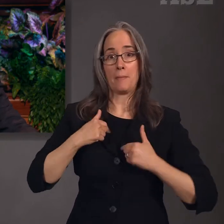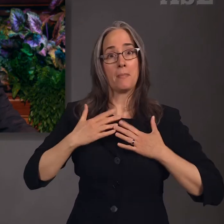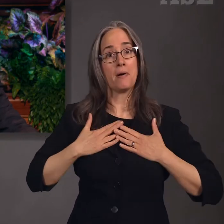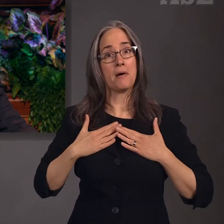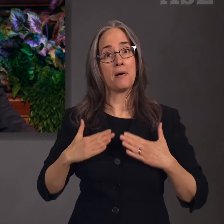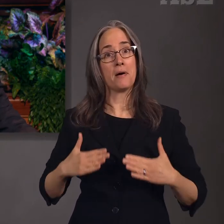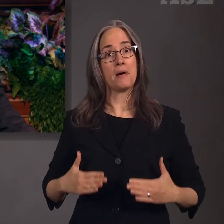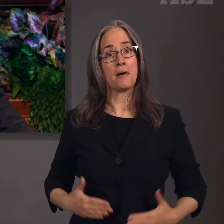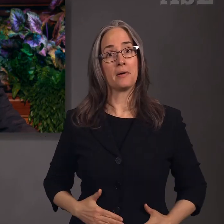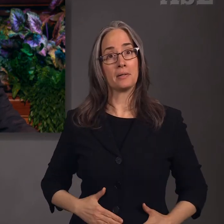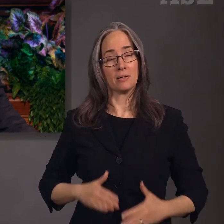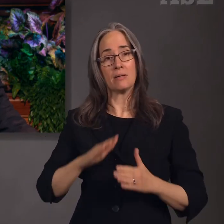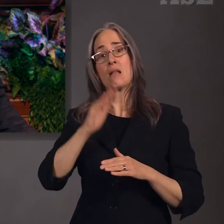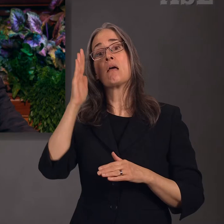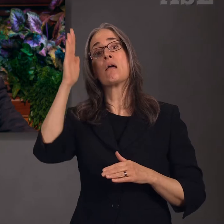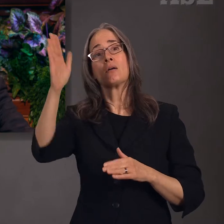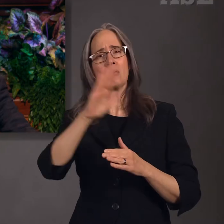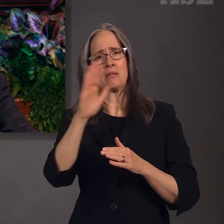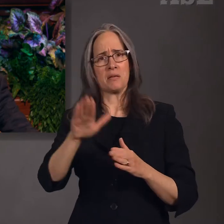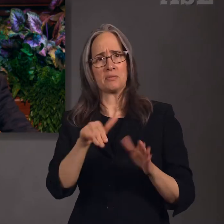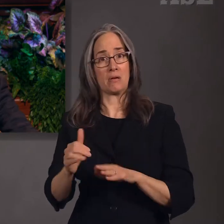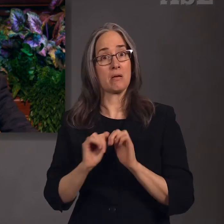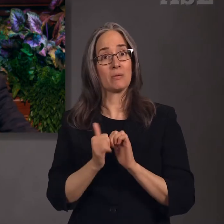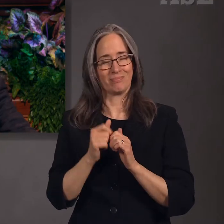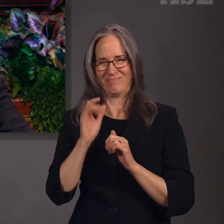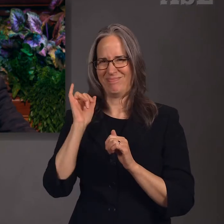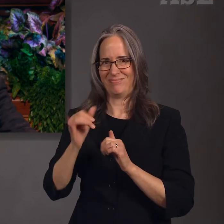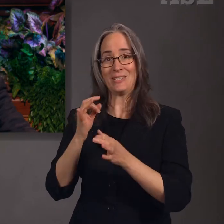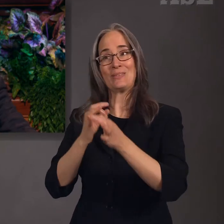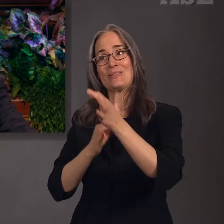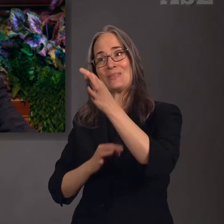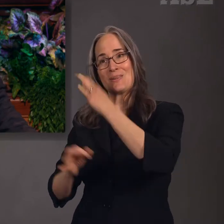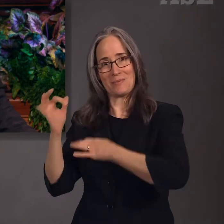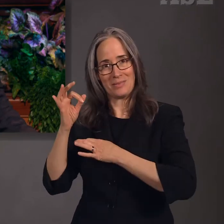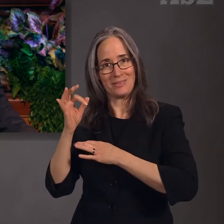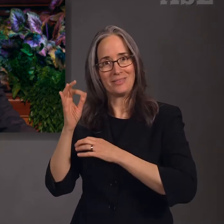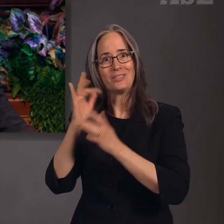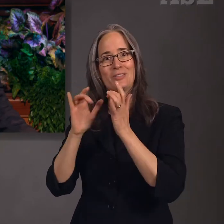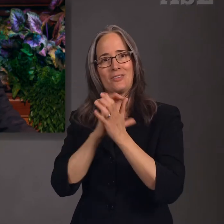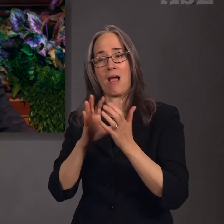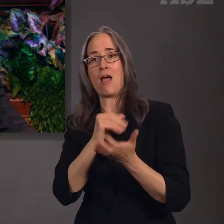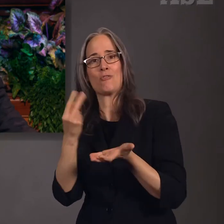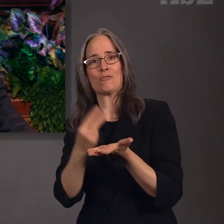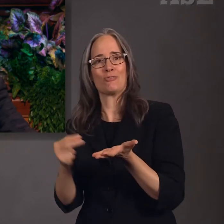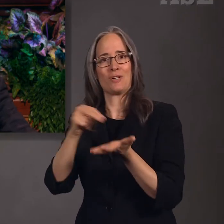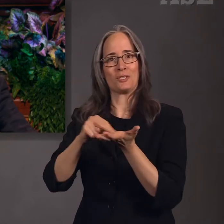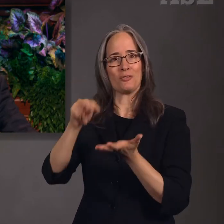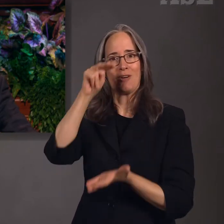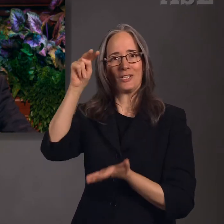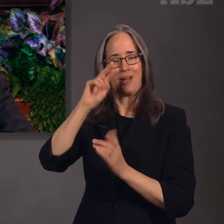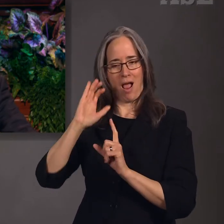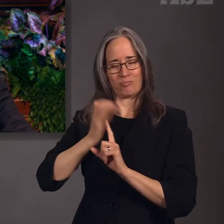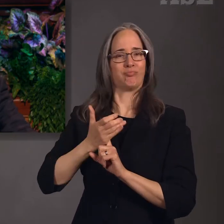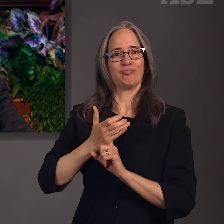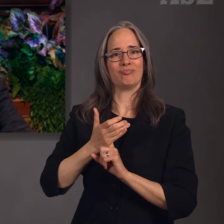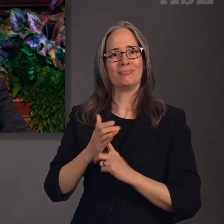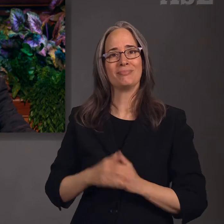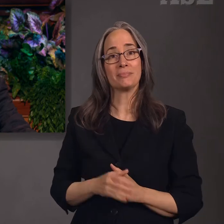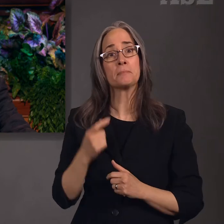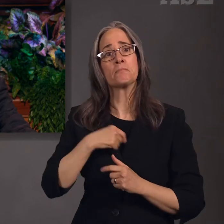immortal through the atonement and resurrection of Jesus Christ. We are expected to prepare to return to God's